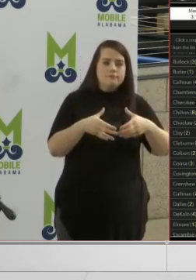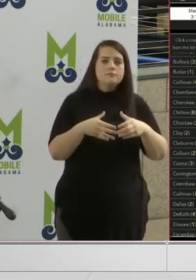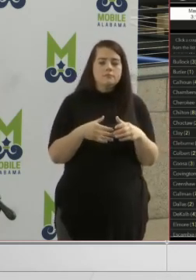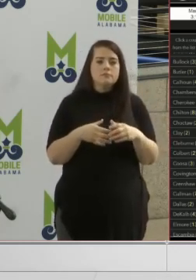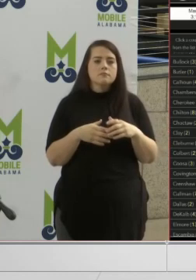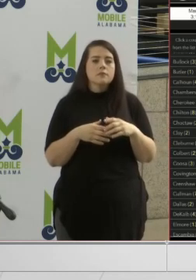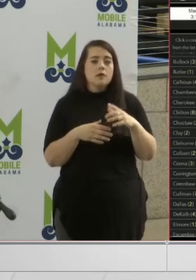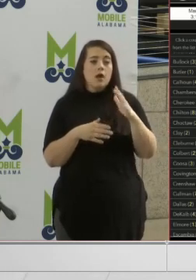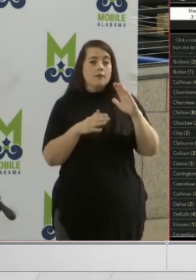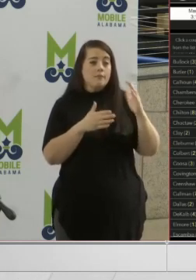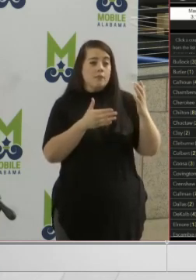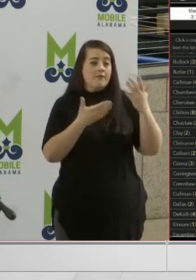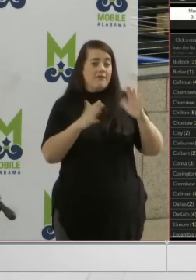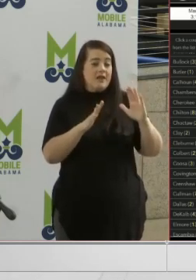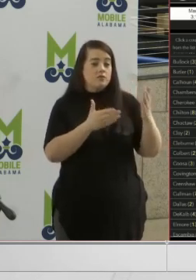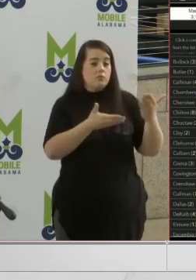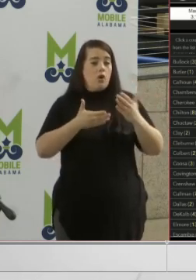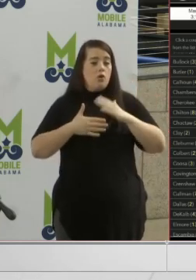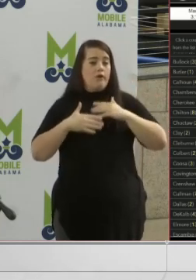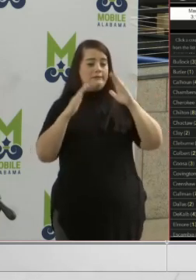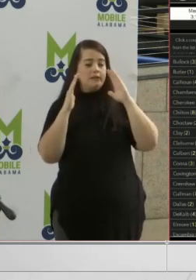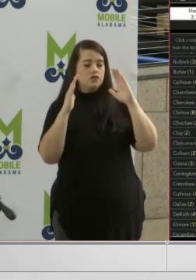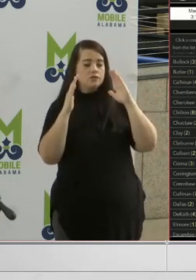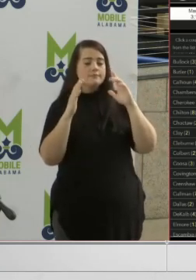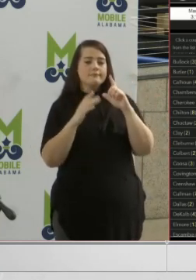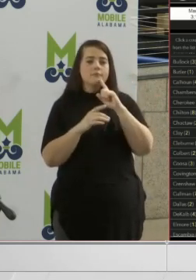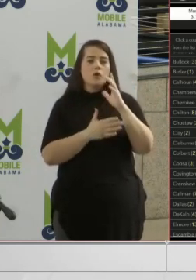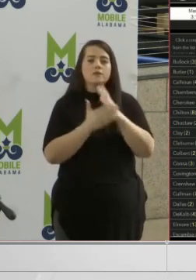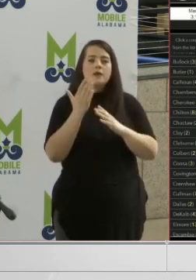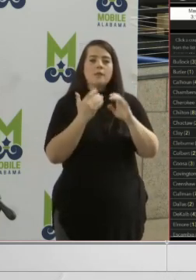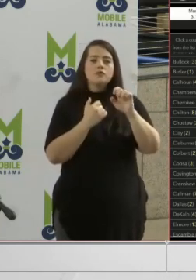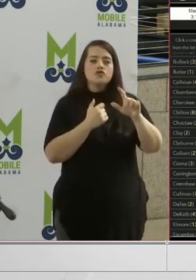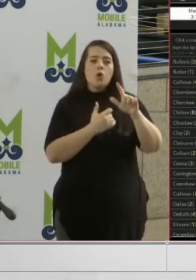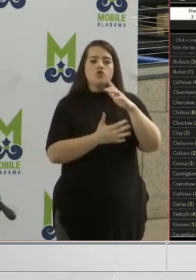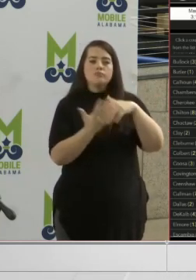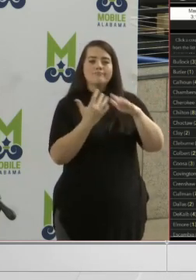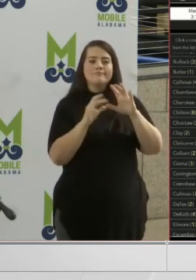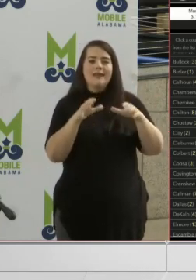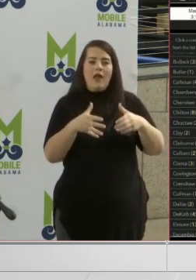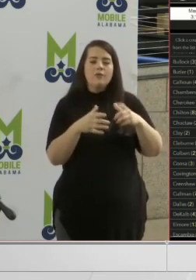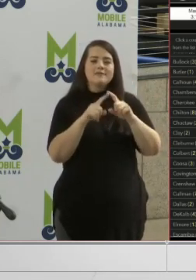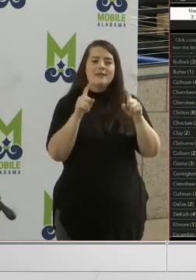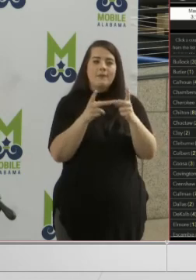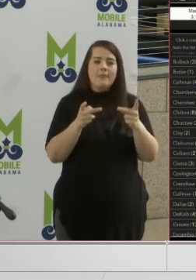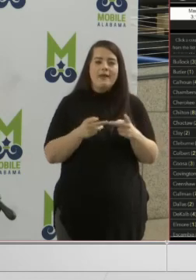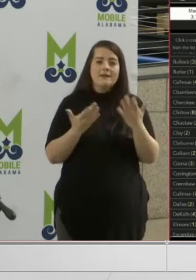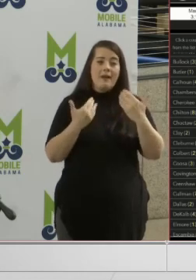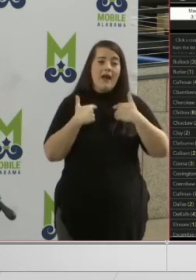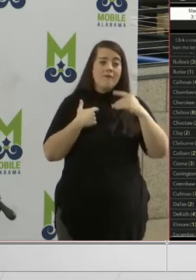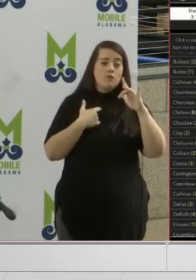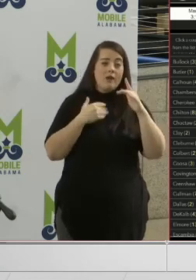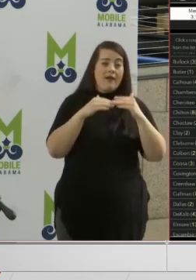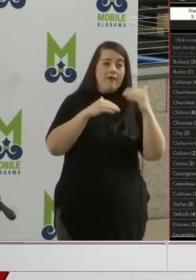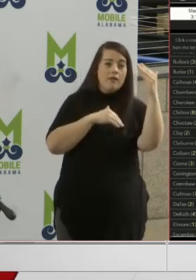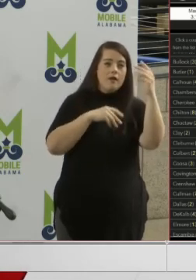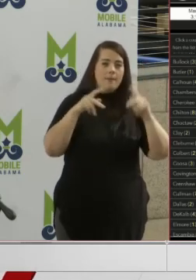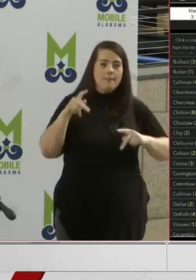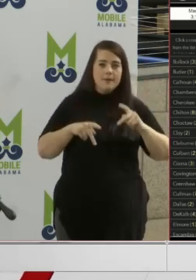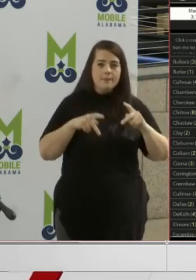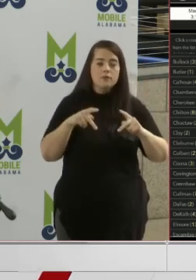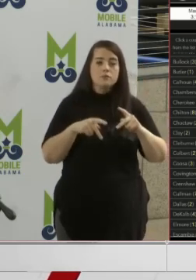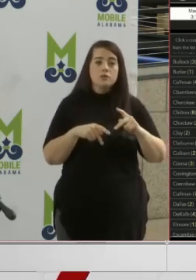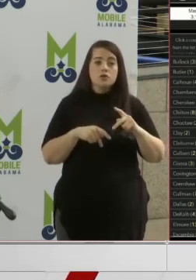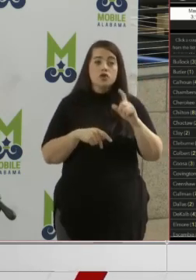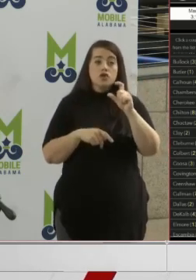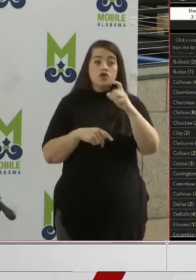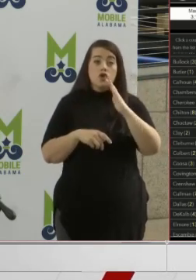It's been brought to our attention that there are social gatherings at different places that may have 25 or 30 people. Should